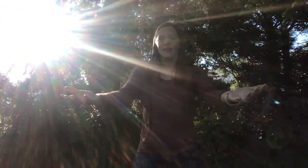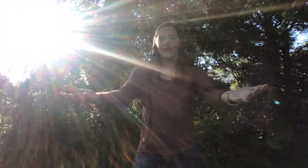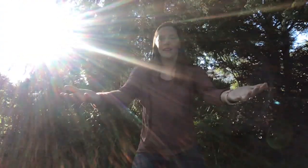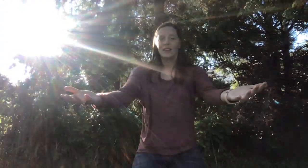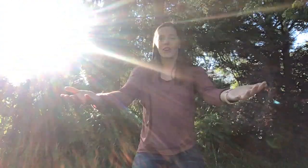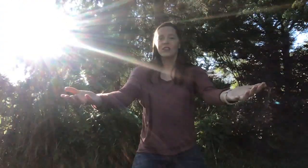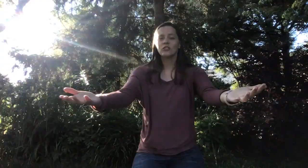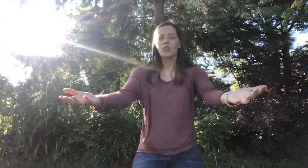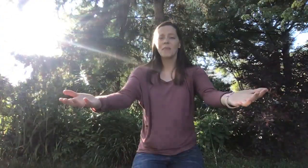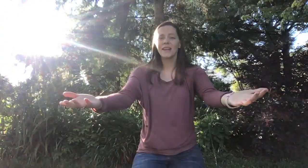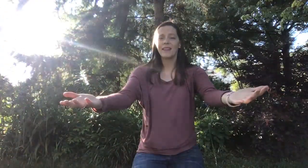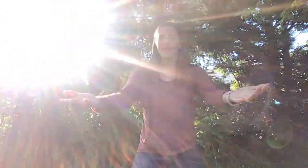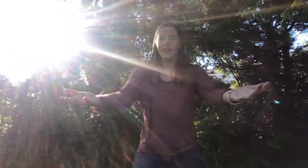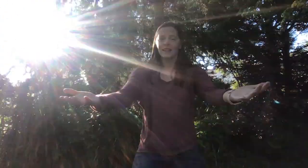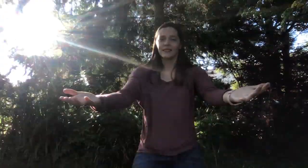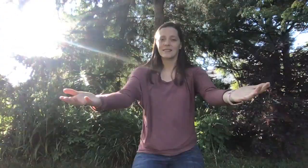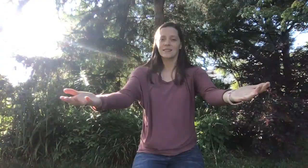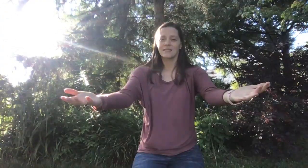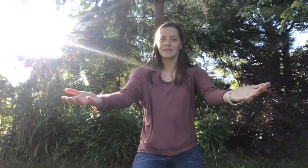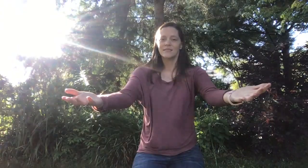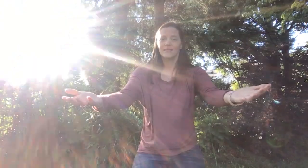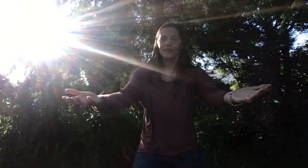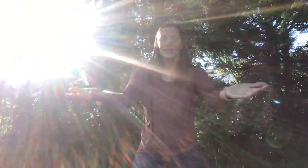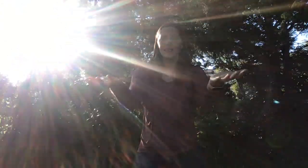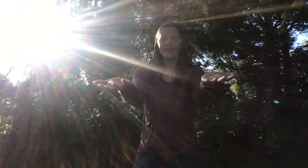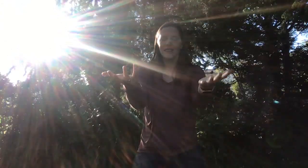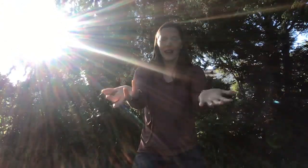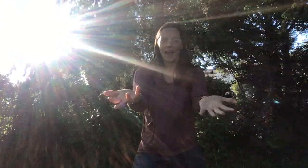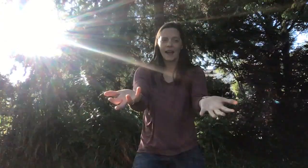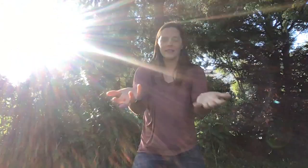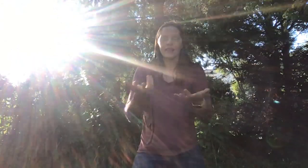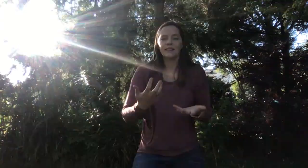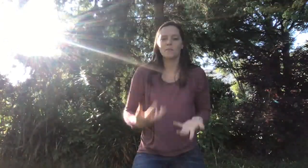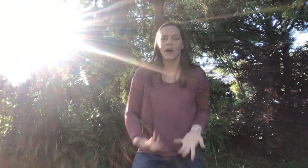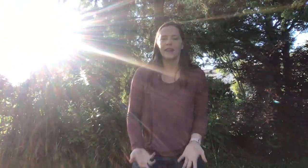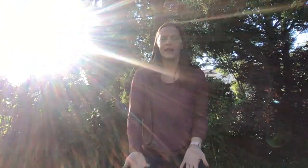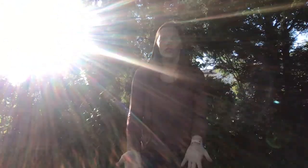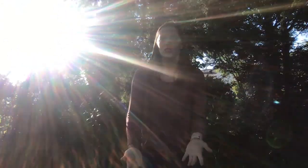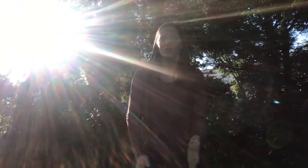There are so many things that these hands that this body can do.